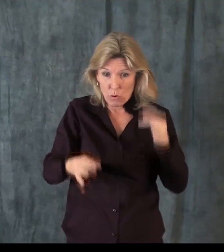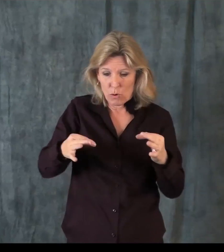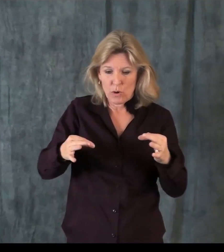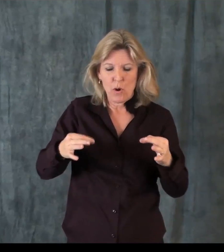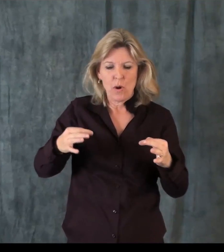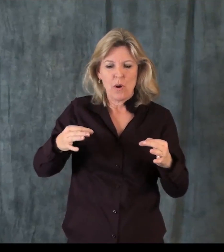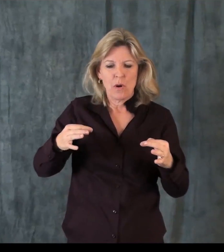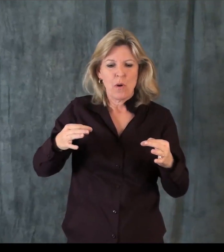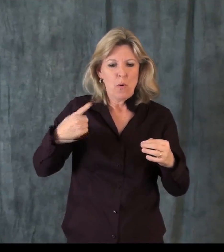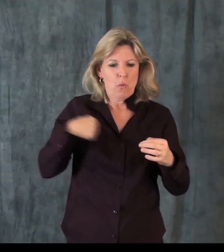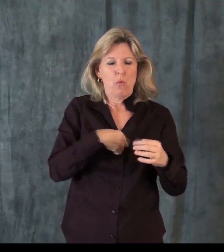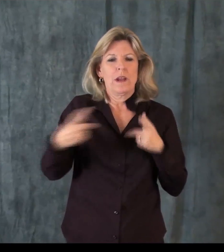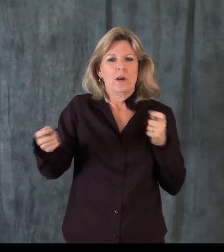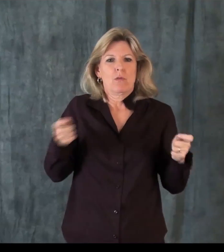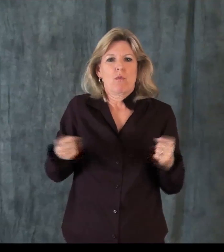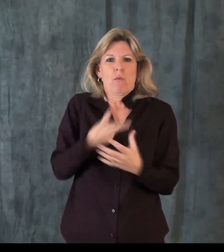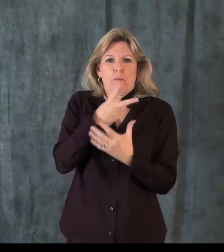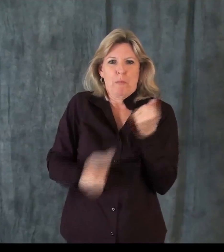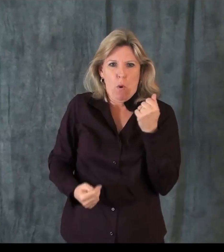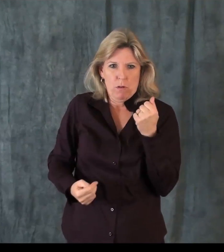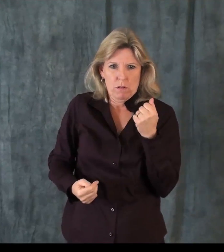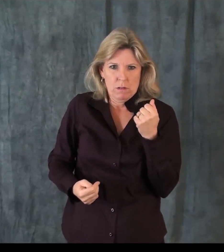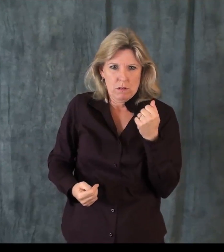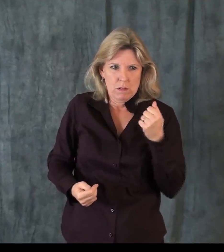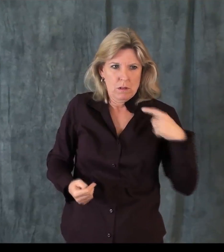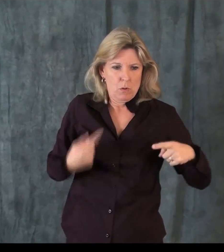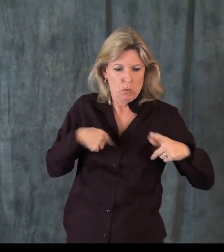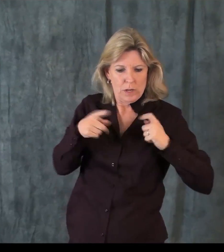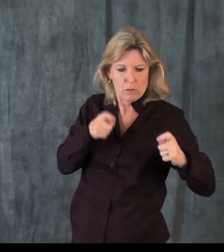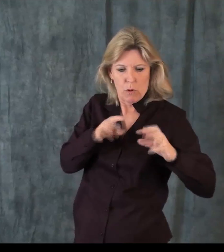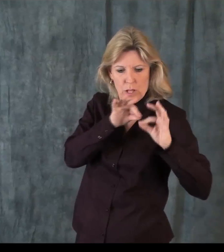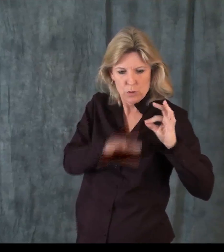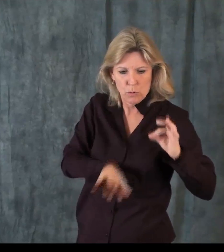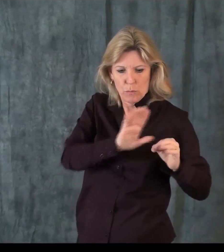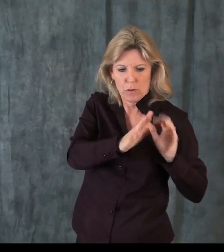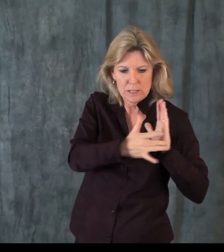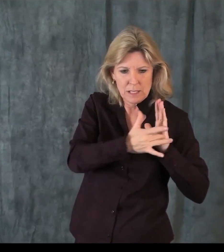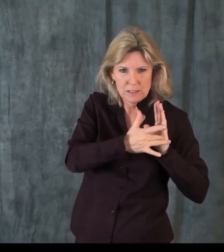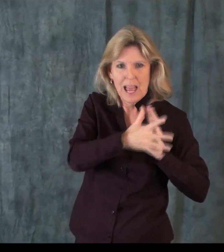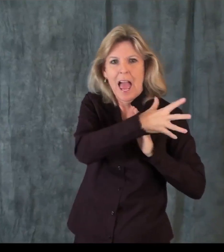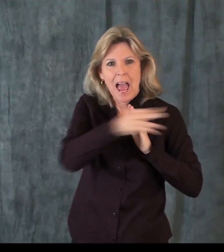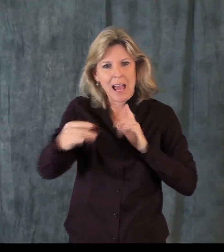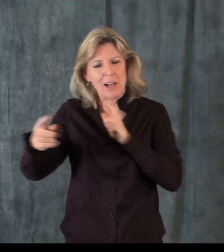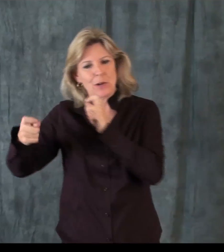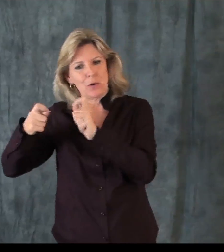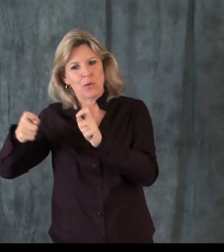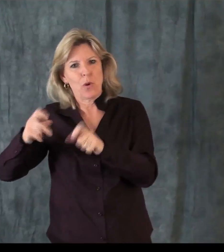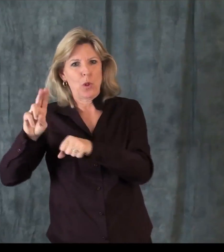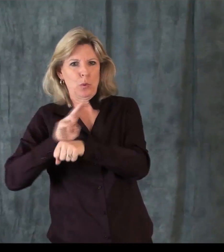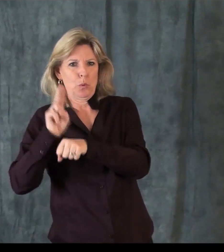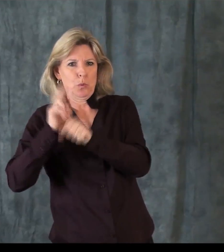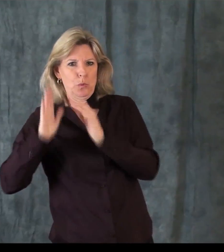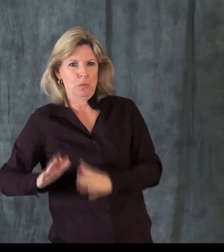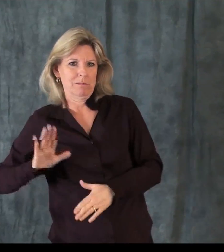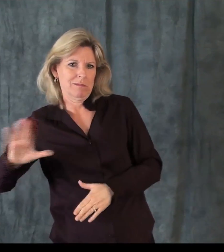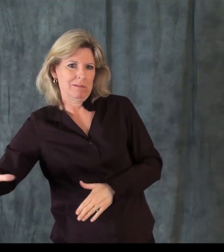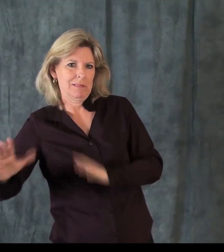of the degraded video transmission. So we have been able to control the technologies on both ends. The interpreter's technology is